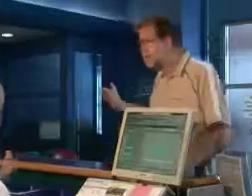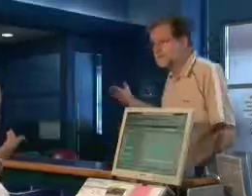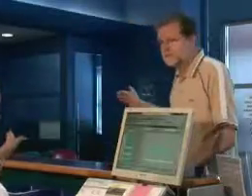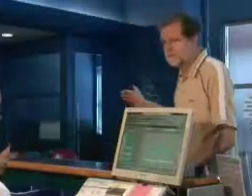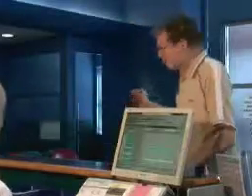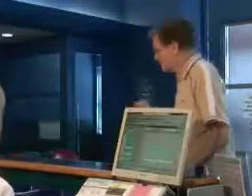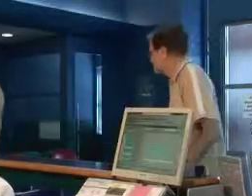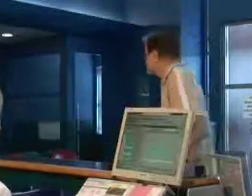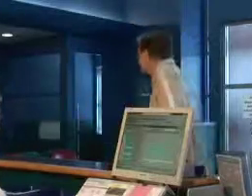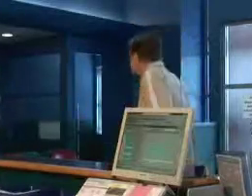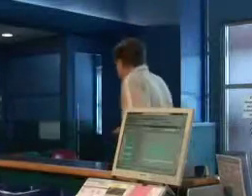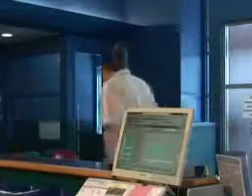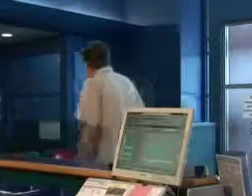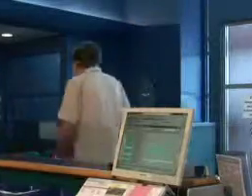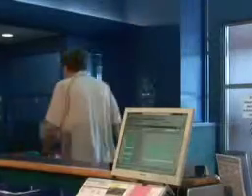Over here? Just so that's fine.